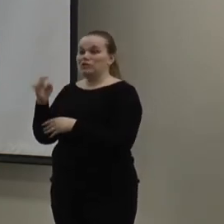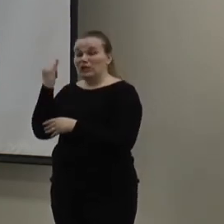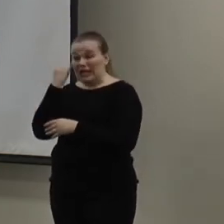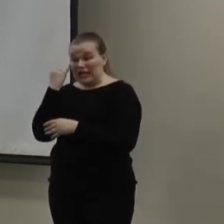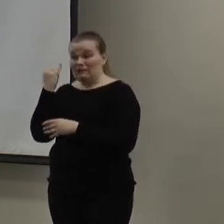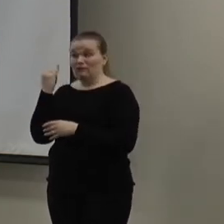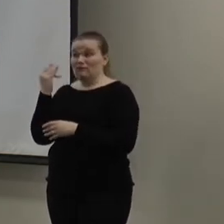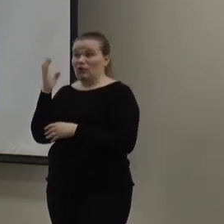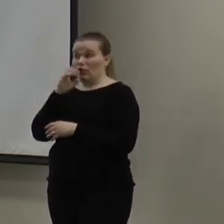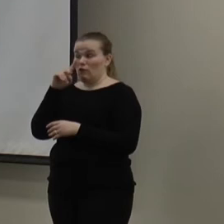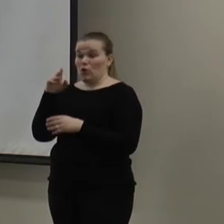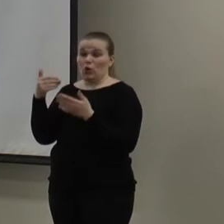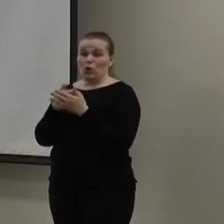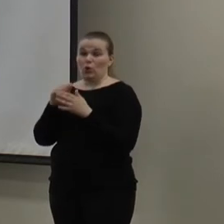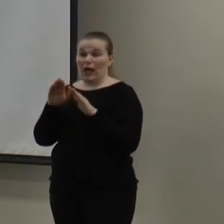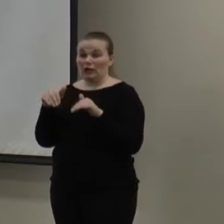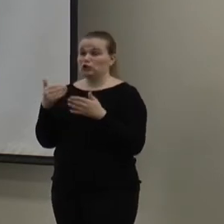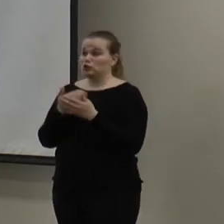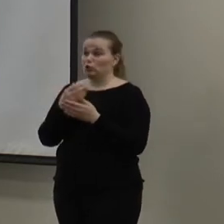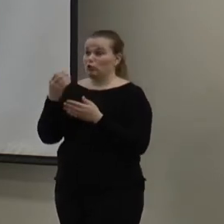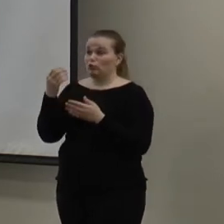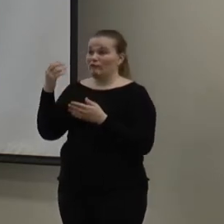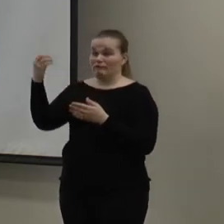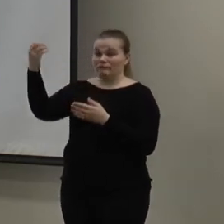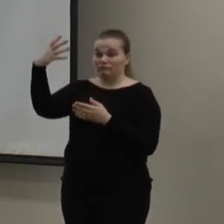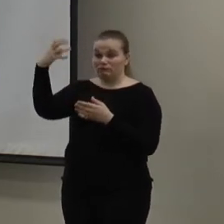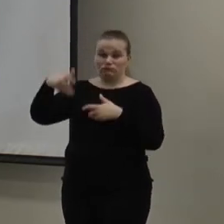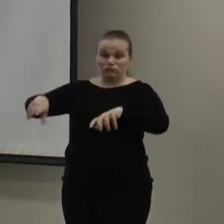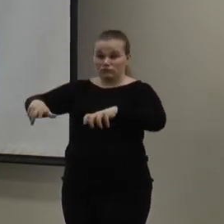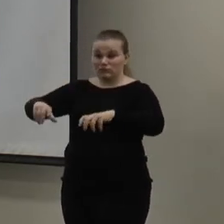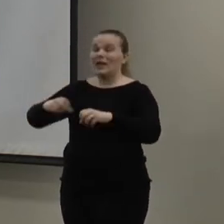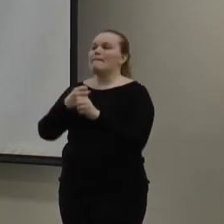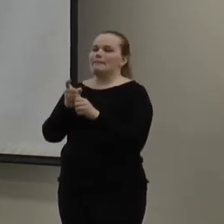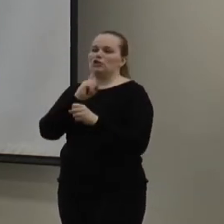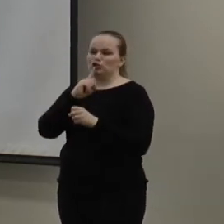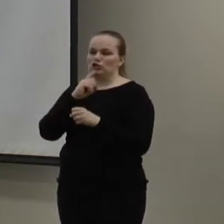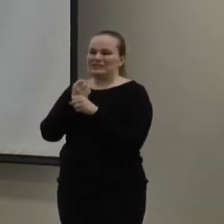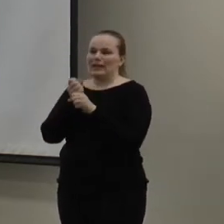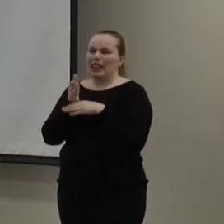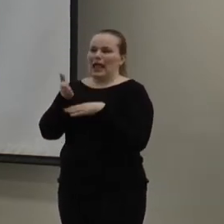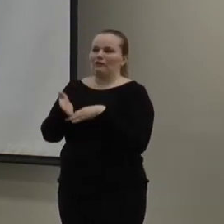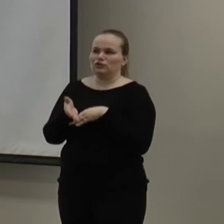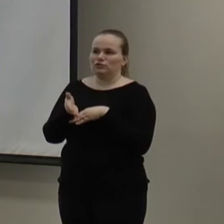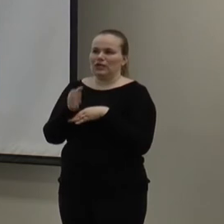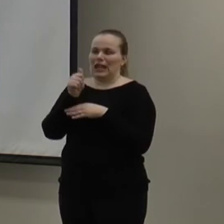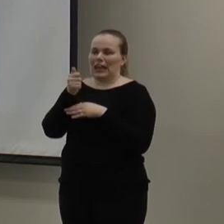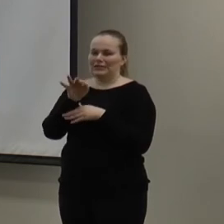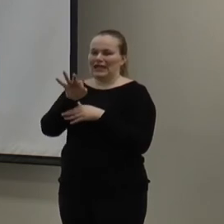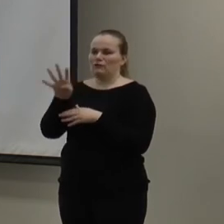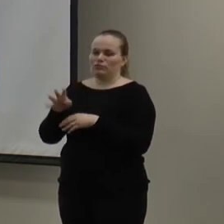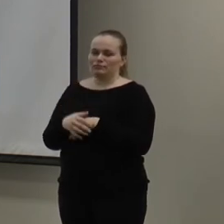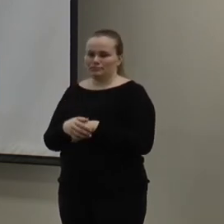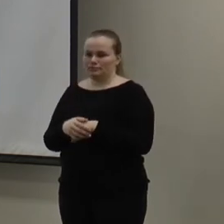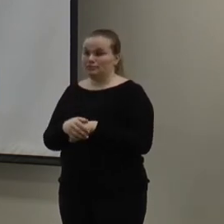market for looking for new fixtures, then you want to make sure it's made post-1994.